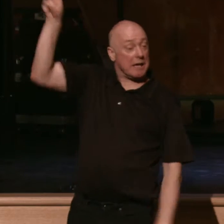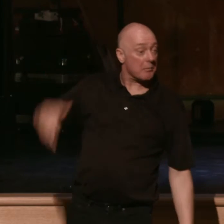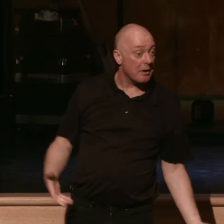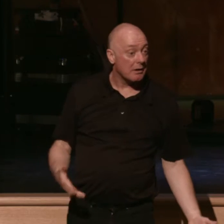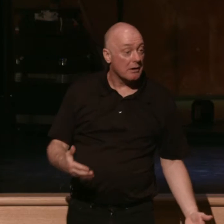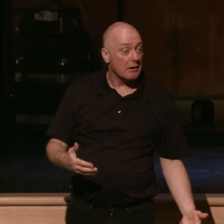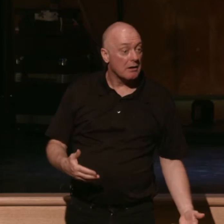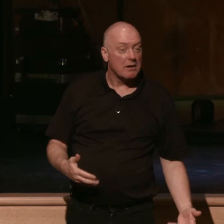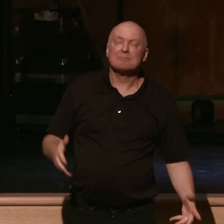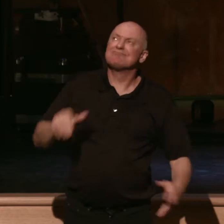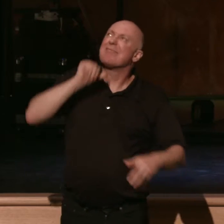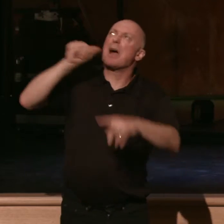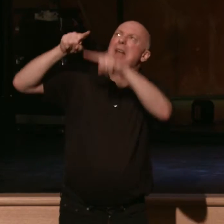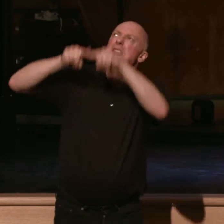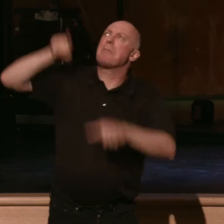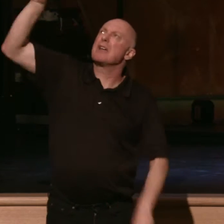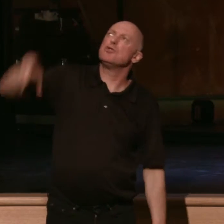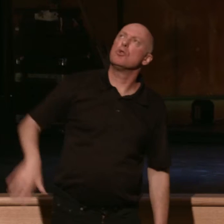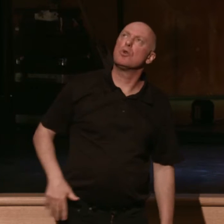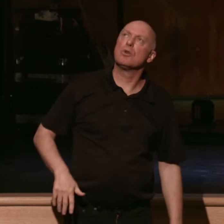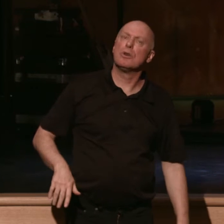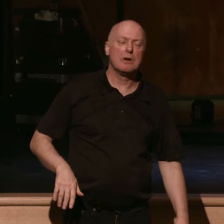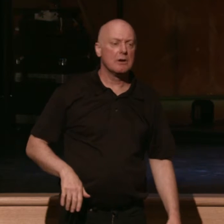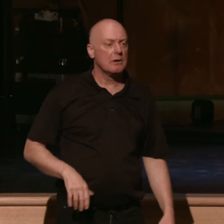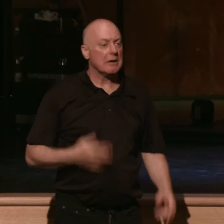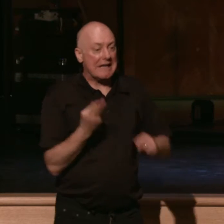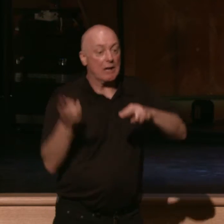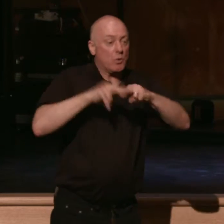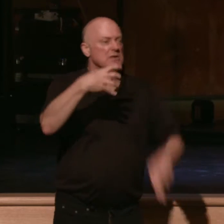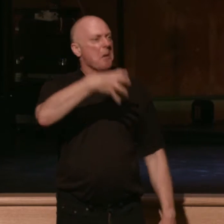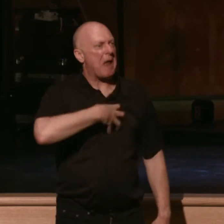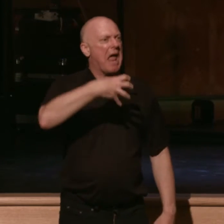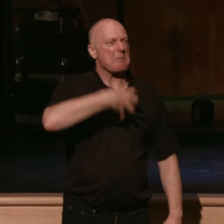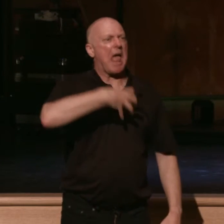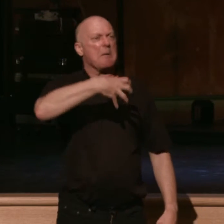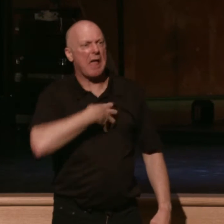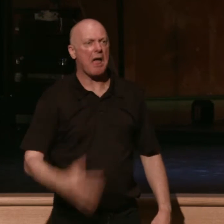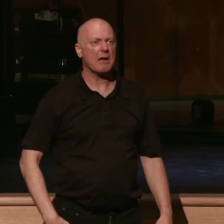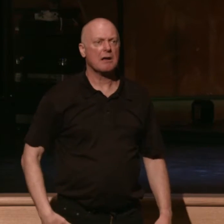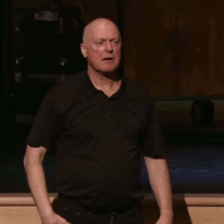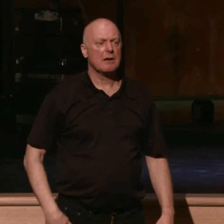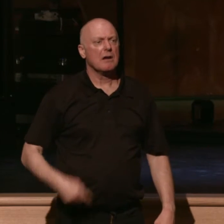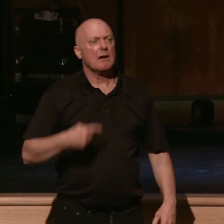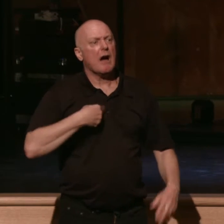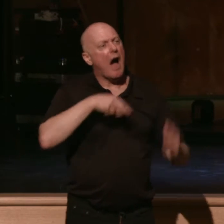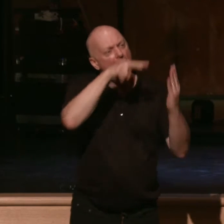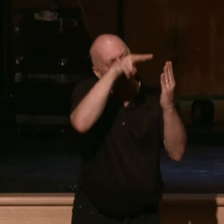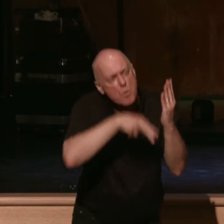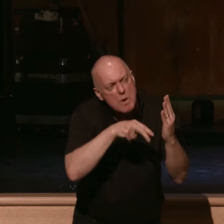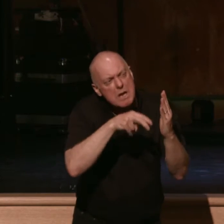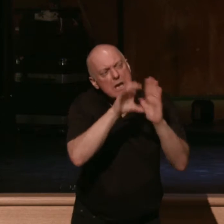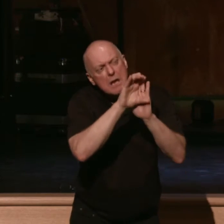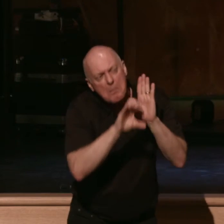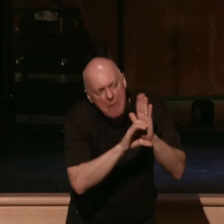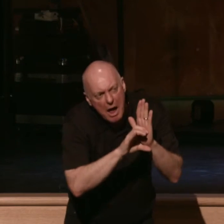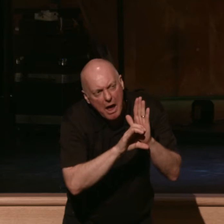say, you know what, I want to increase complaining in my life and so I'm going to read the commands and read the understanding that God is strong